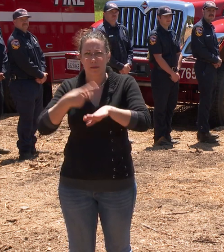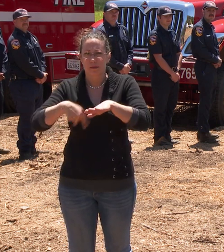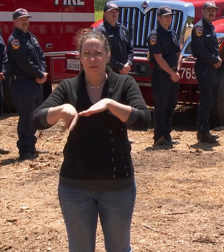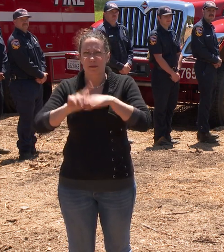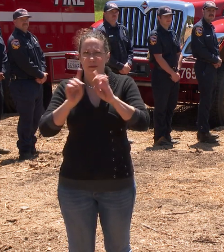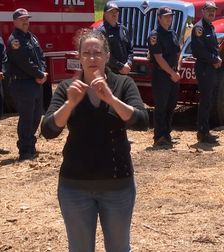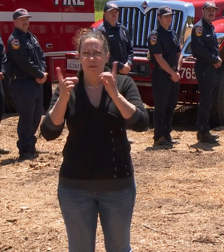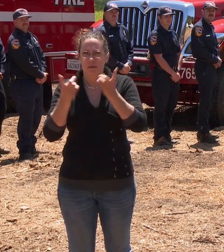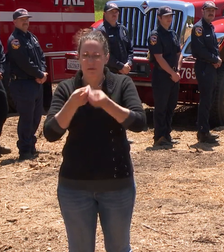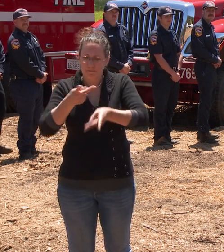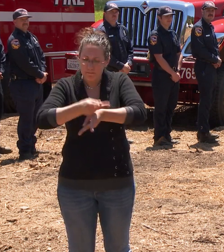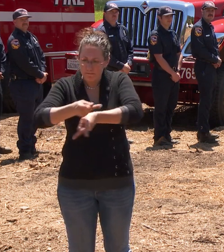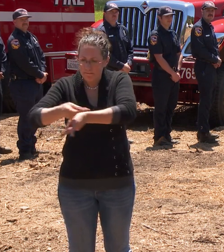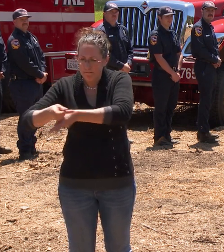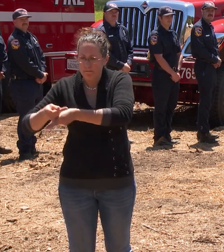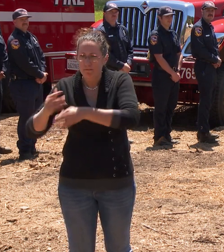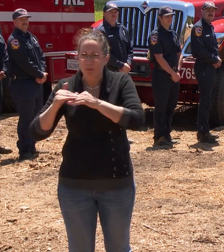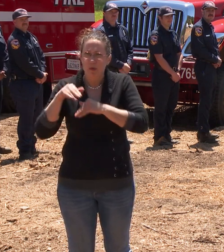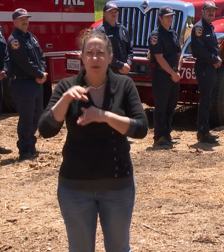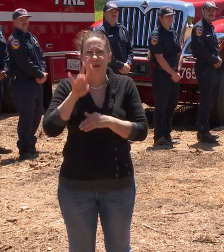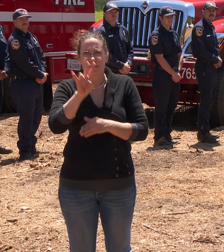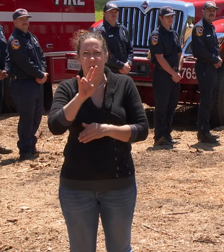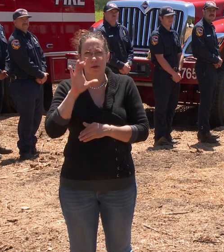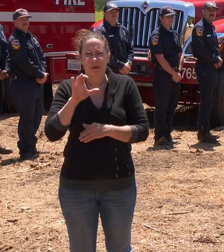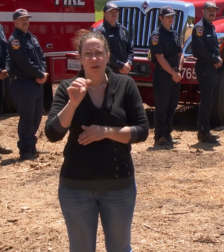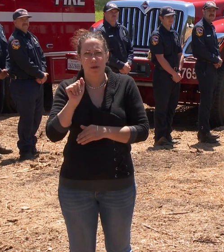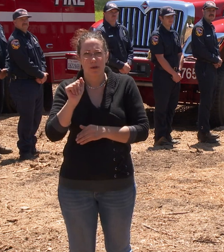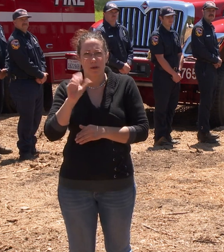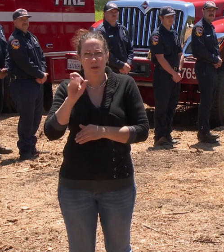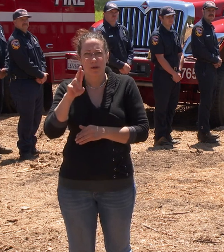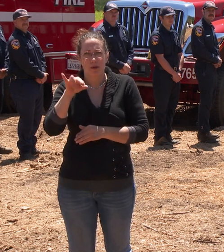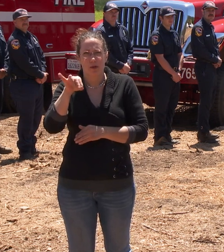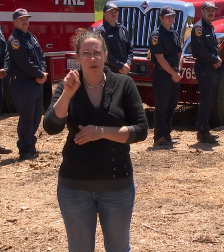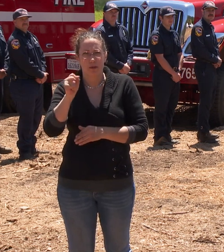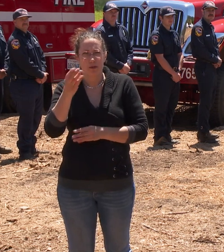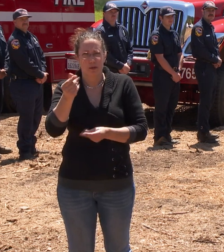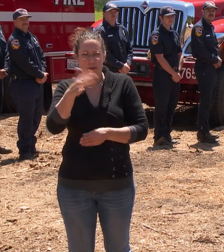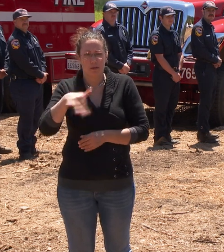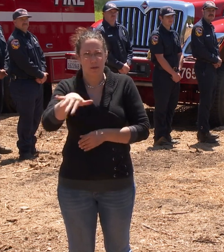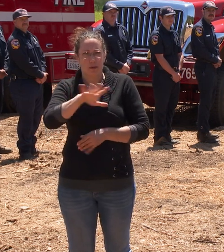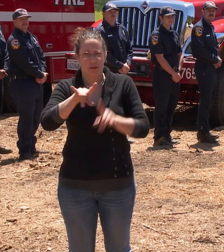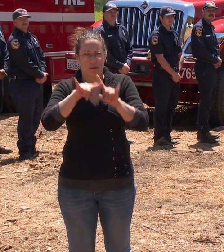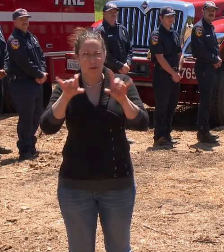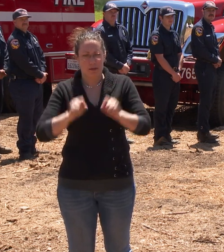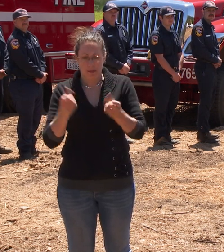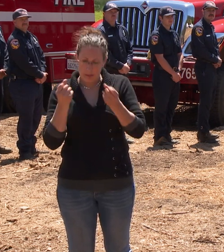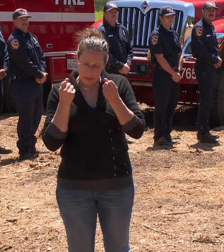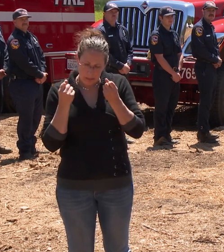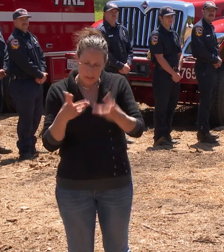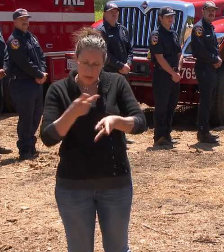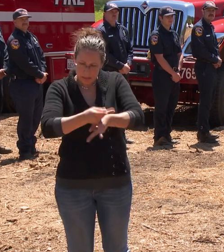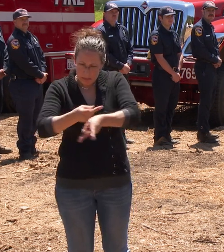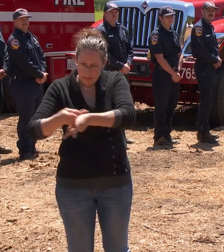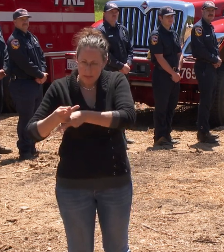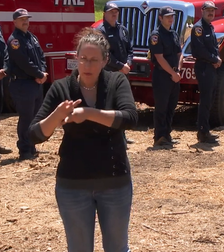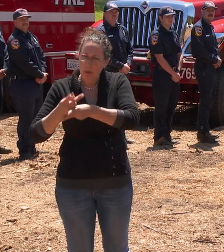over 700 acres of land in its system. Many of the acres that have been treated were overly dense with